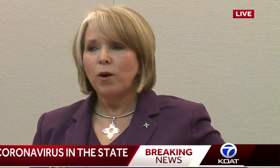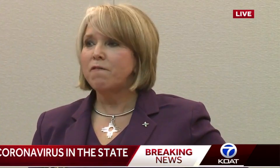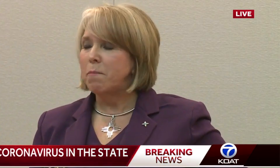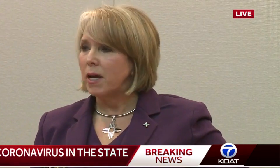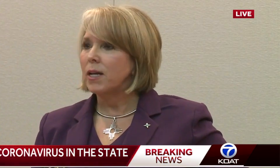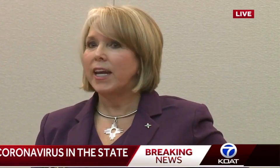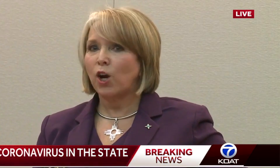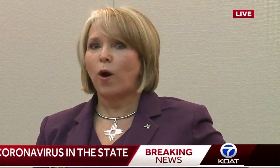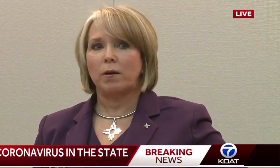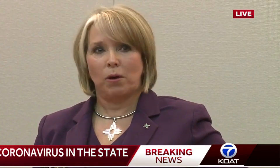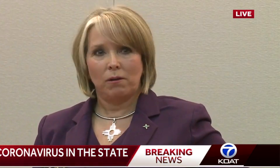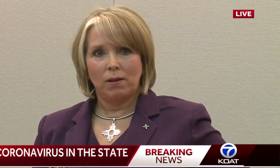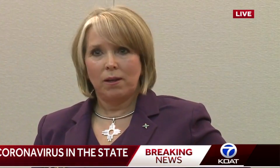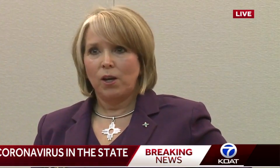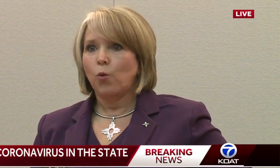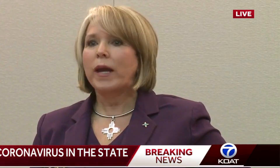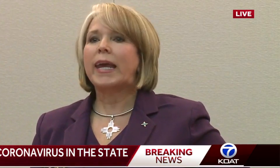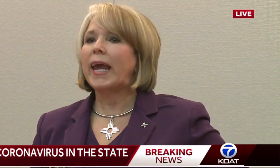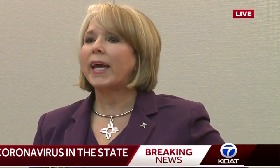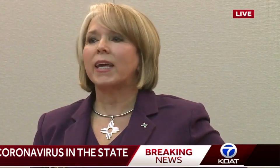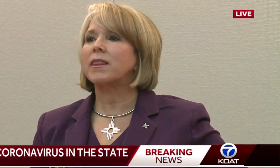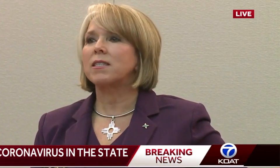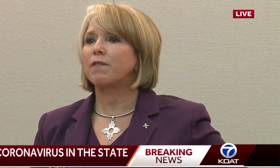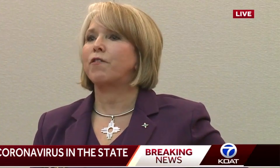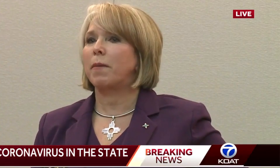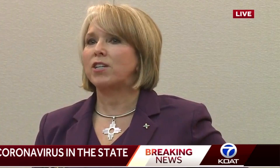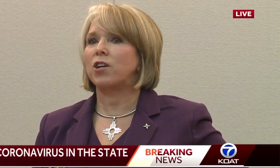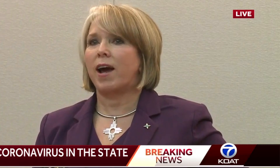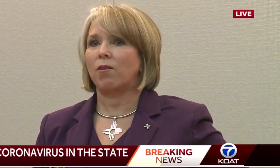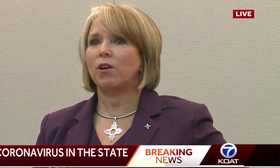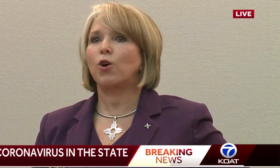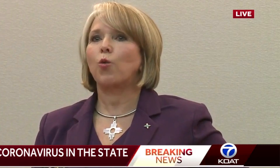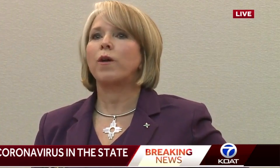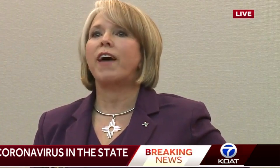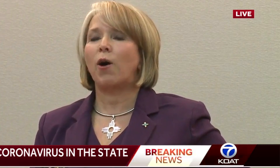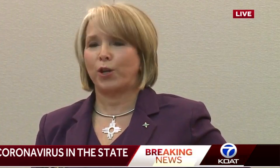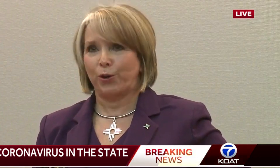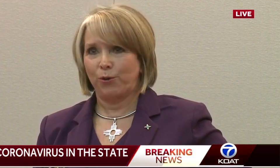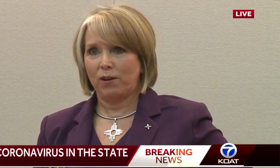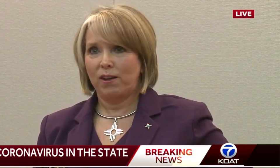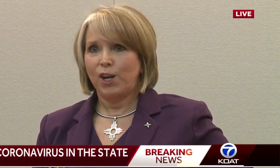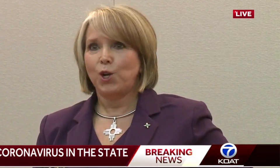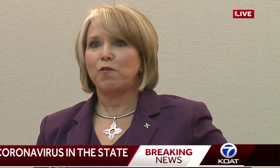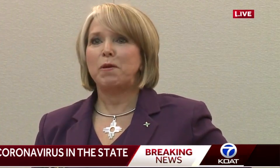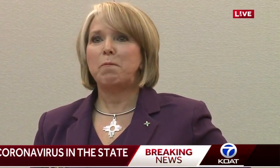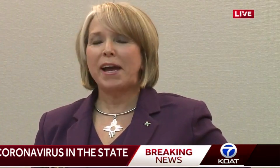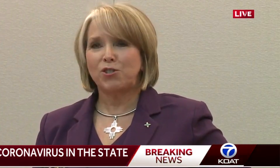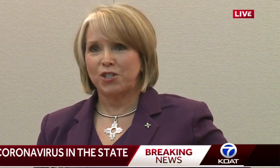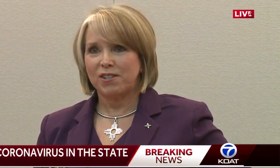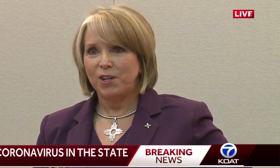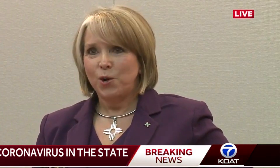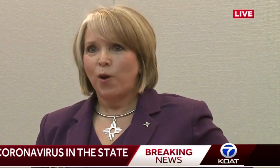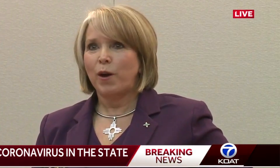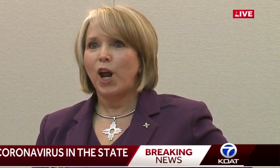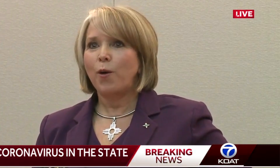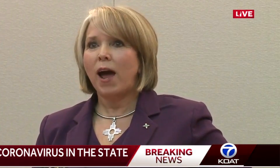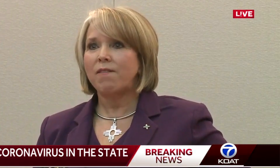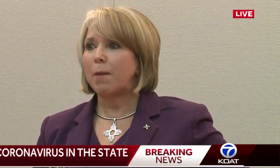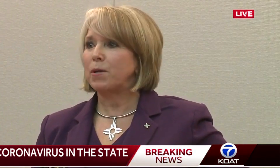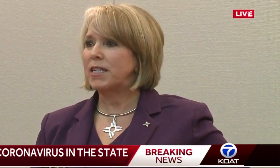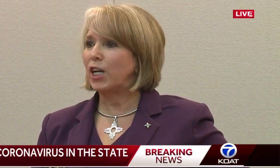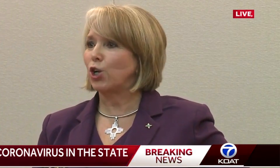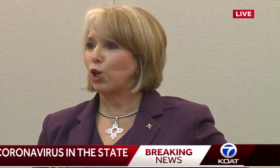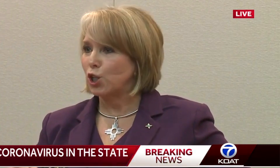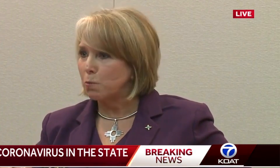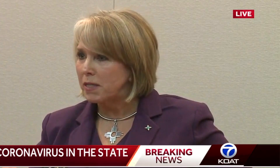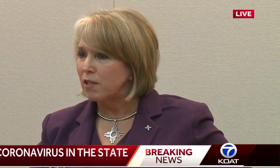You have been incredible. We can't get this information out without you. You have been patient when we don't